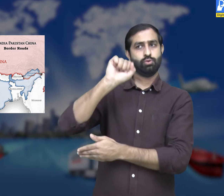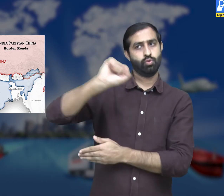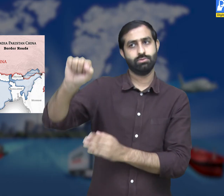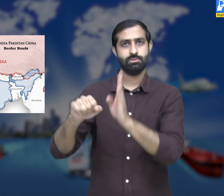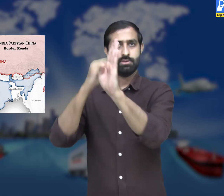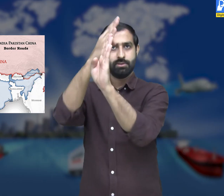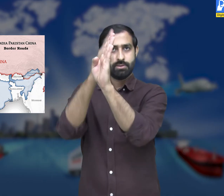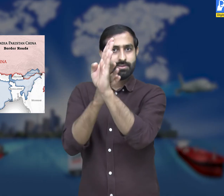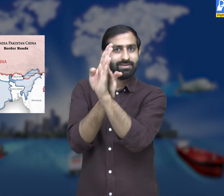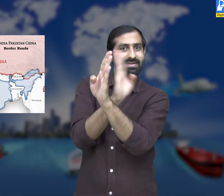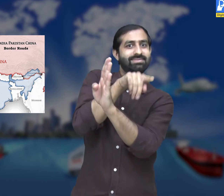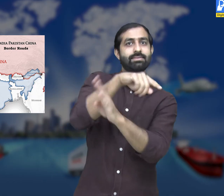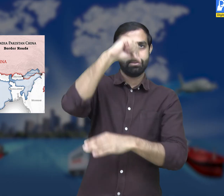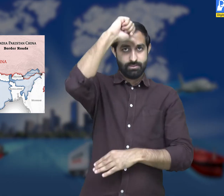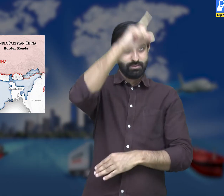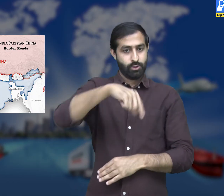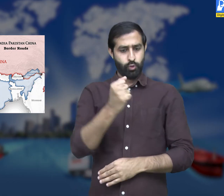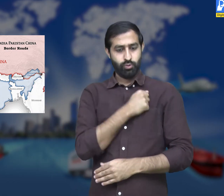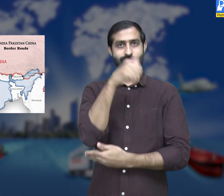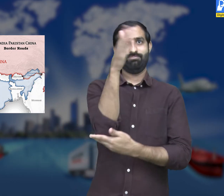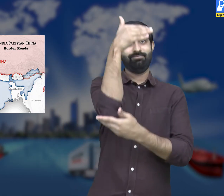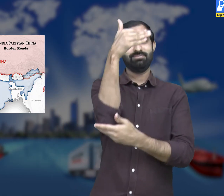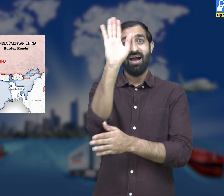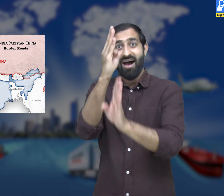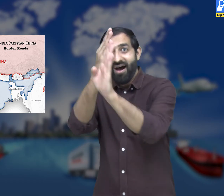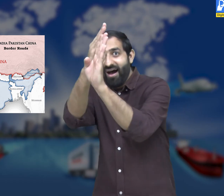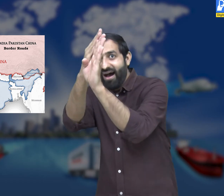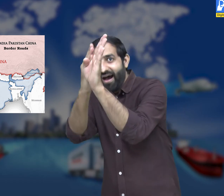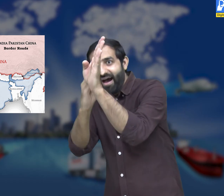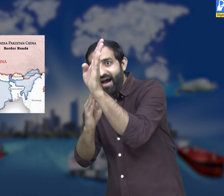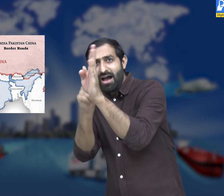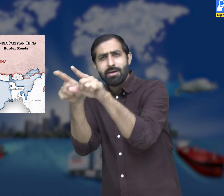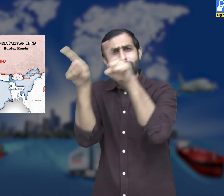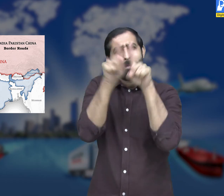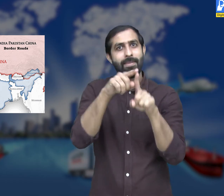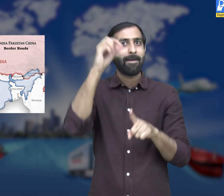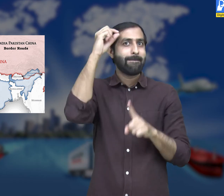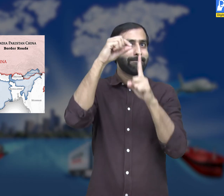and Pakistan have their own national flag. There are roads between